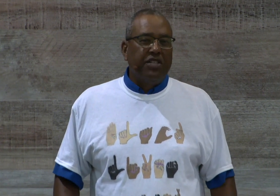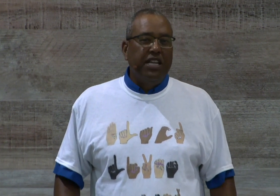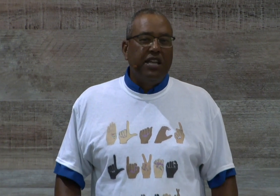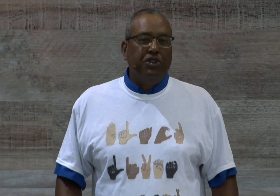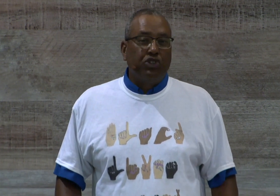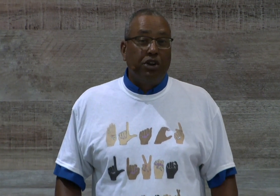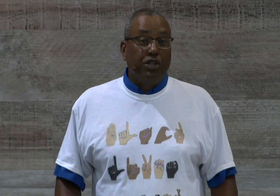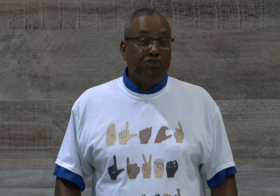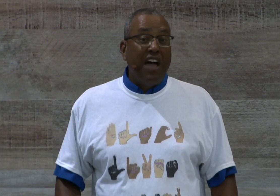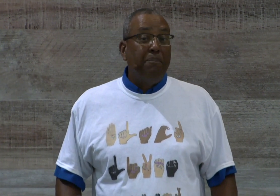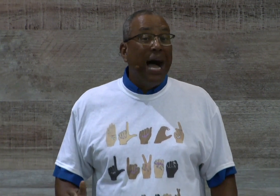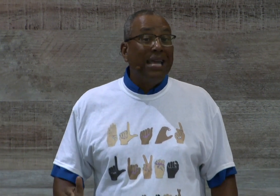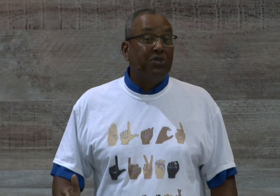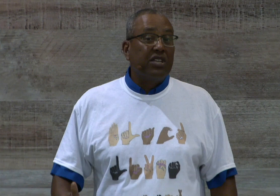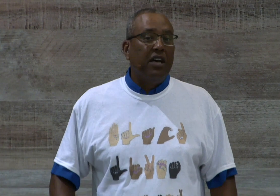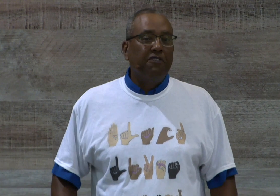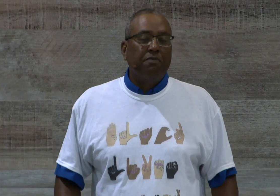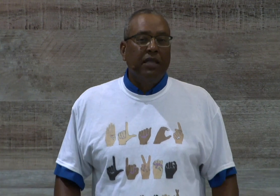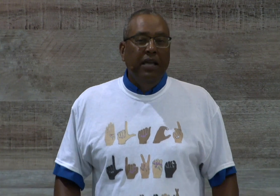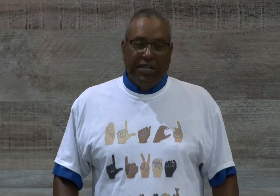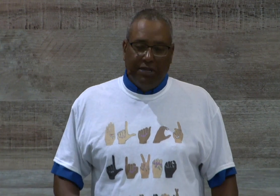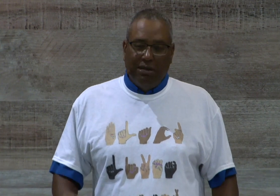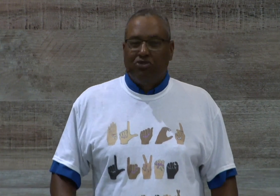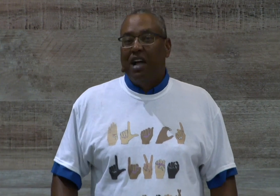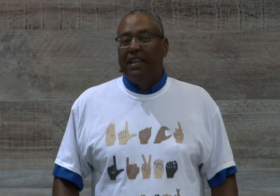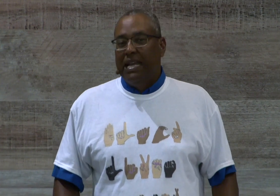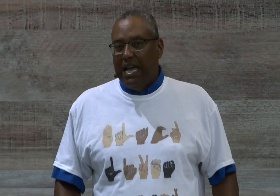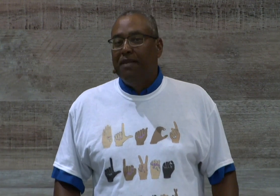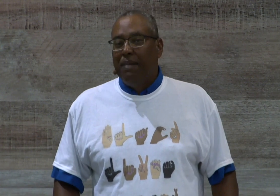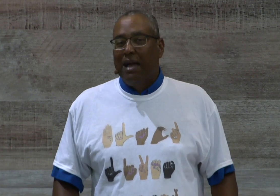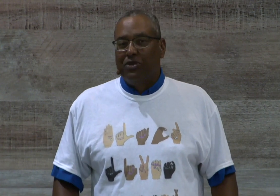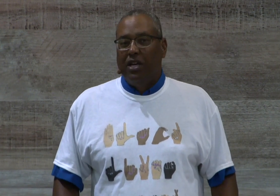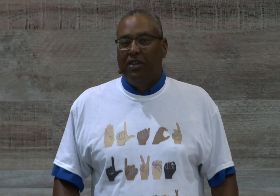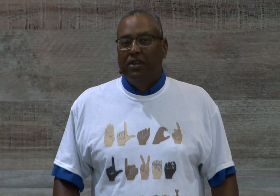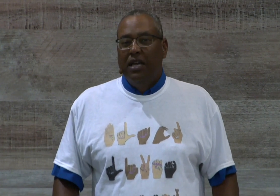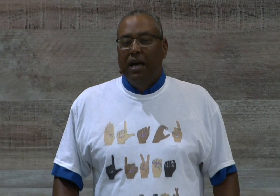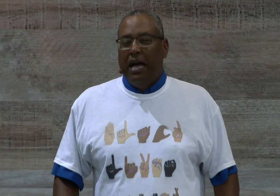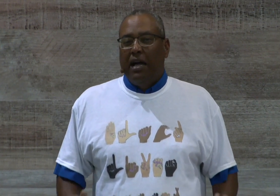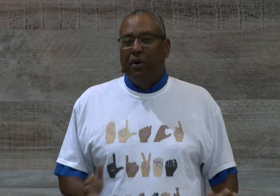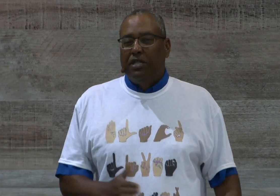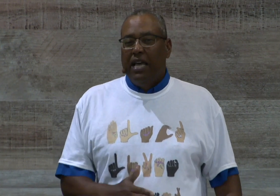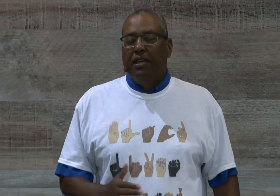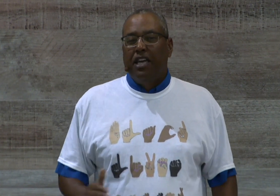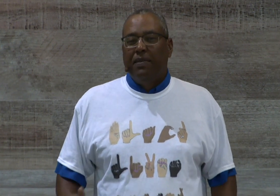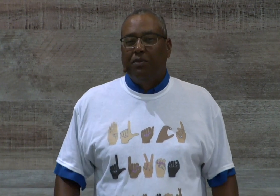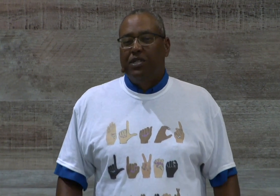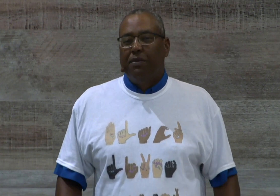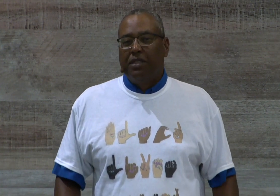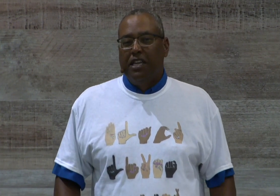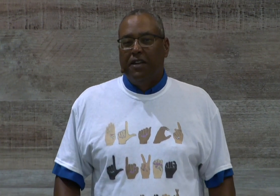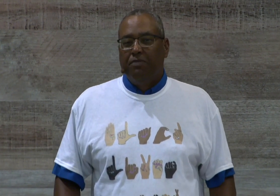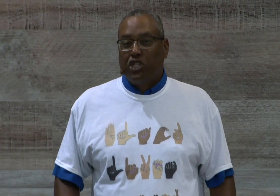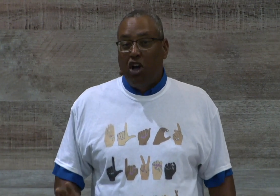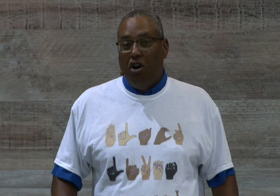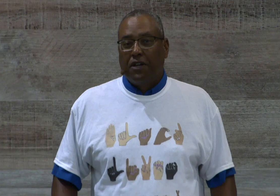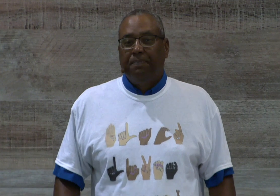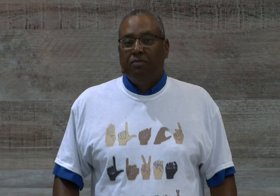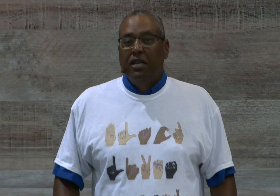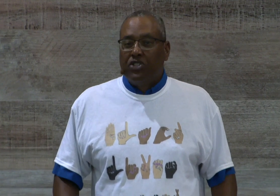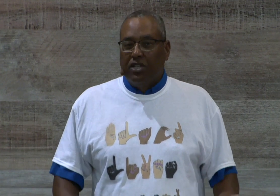teenager, started to drive by himself, and sometimes driving at night by himself, I would tell him and I would share with him the talk. Son,